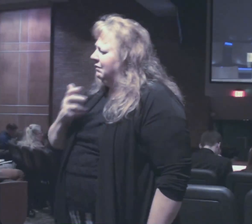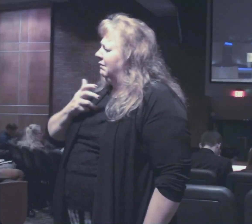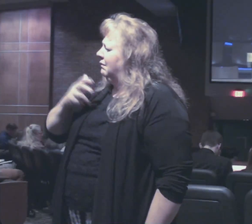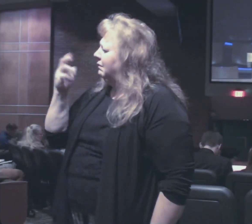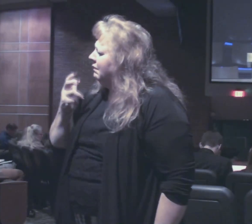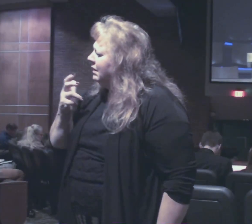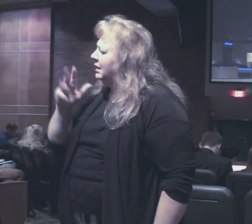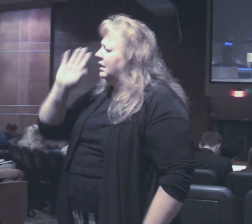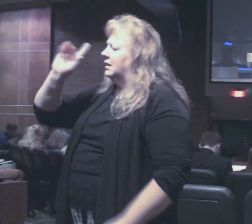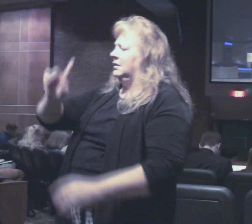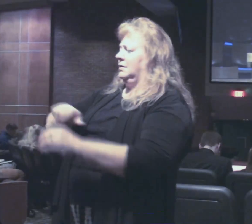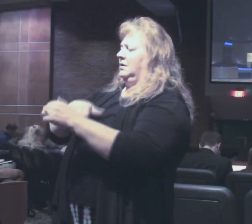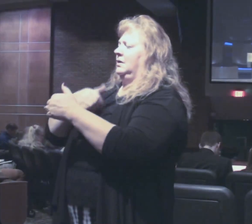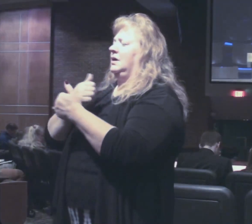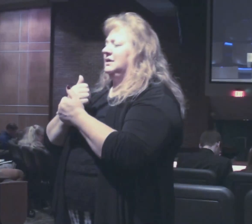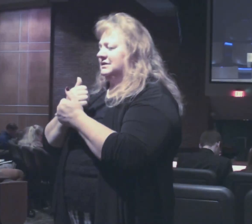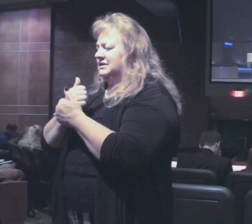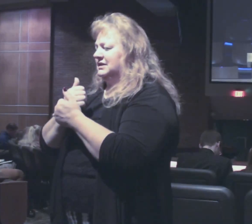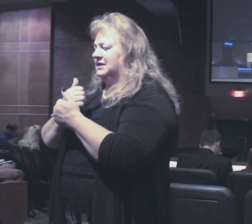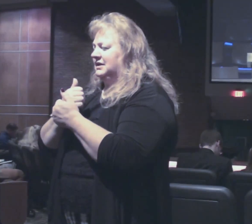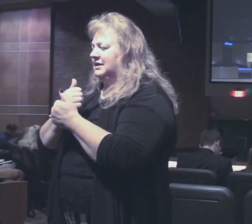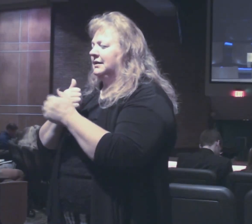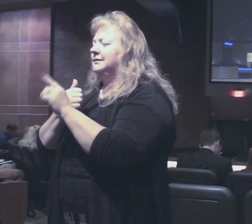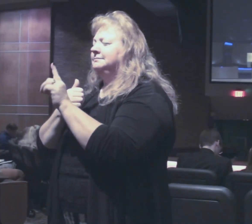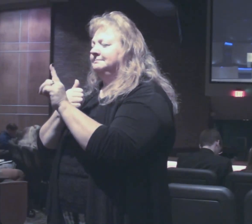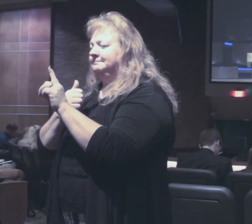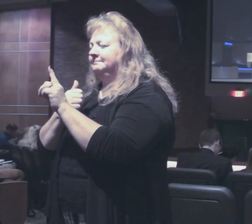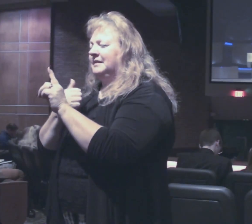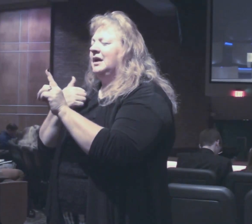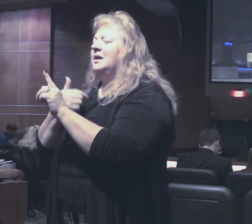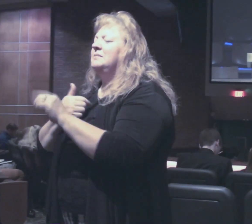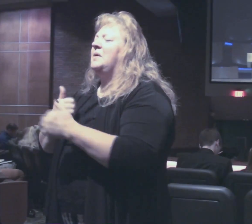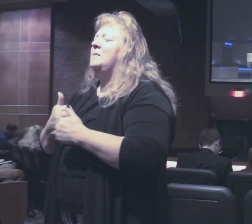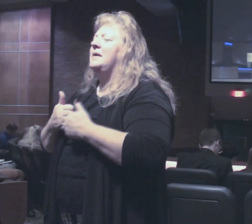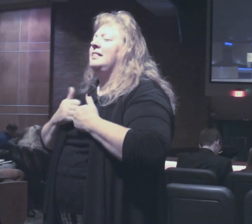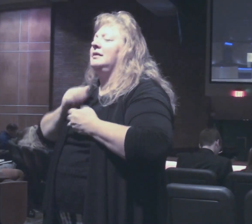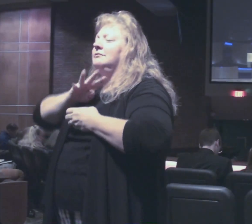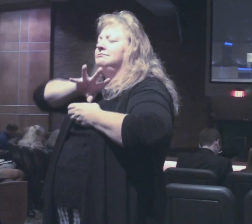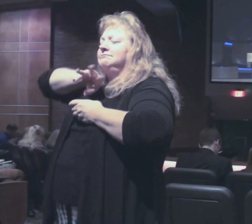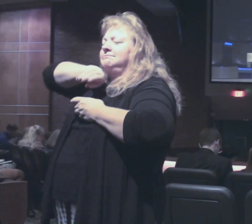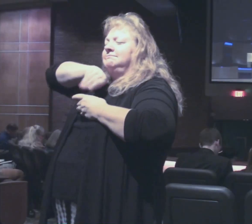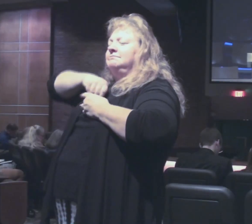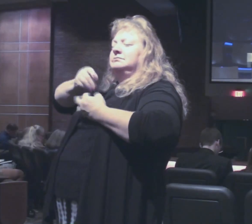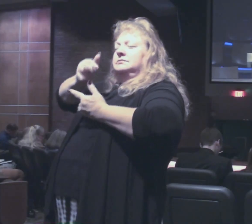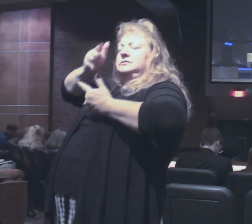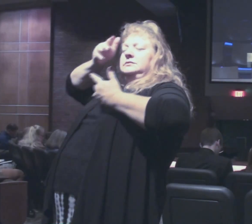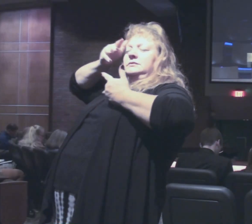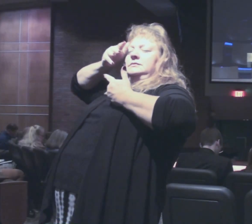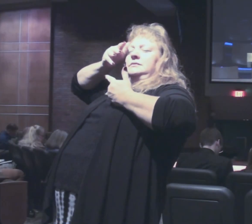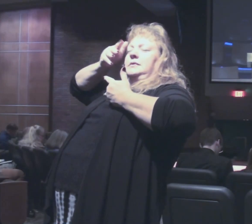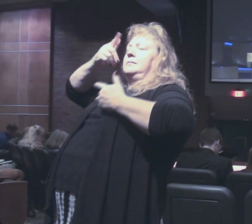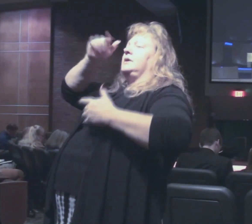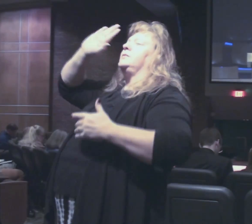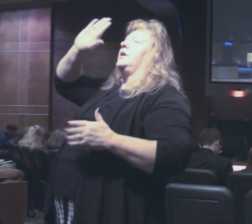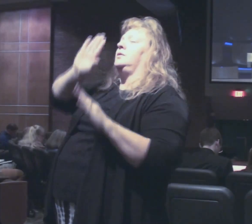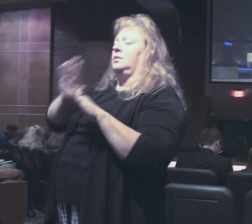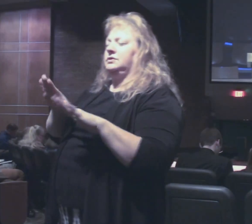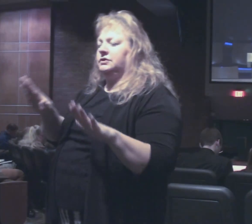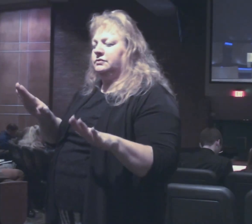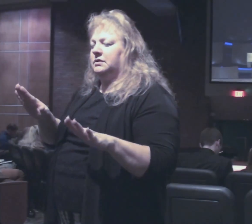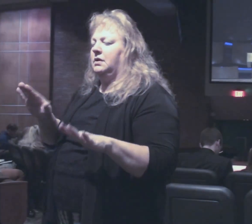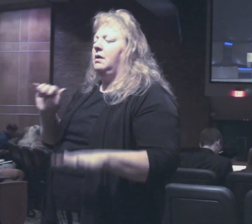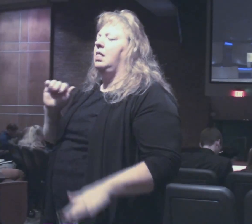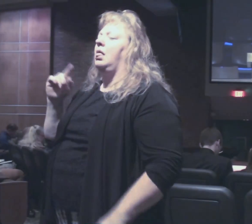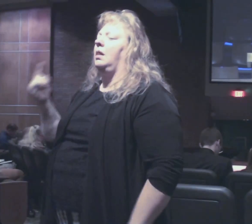grace but we live enveloped by this grace as your children all